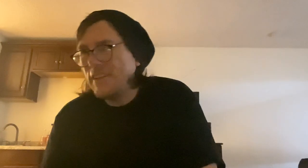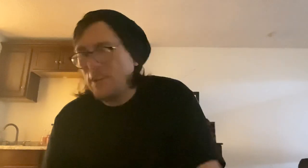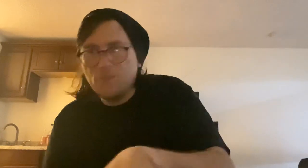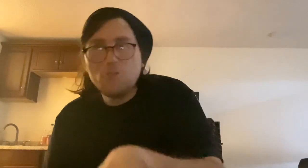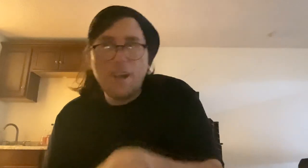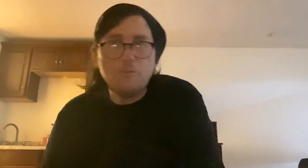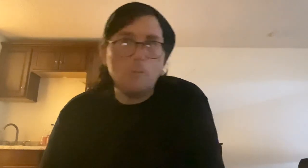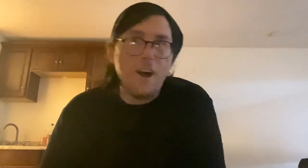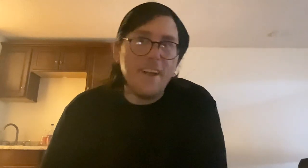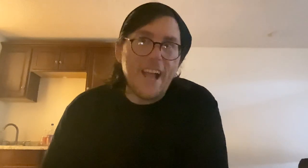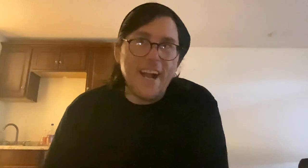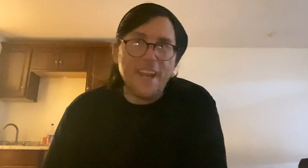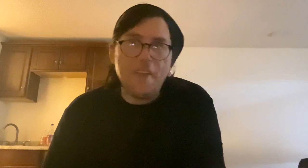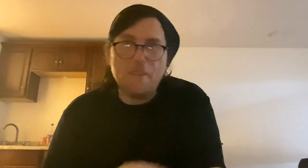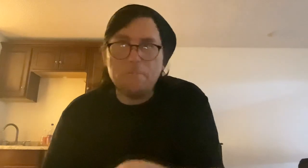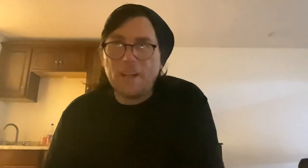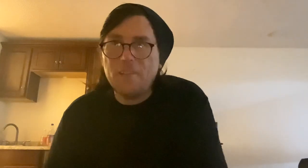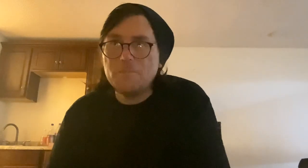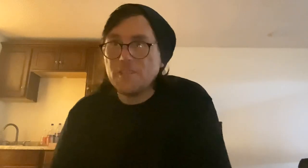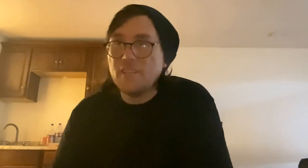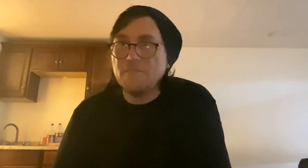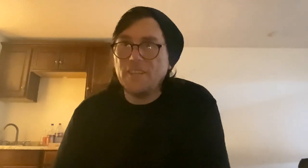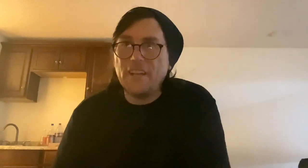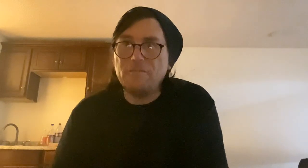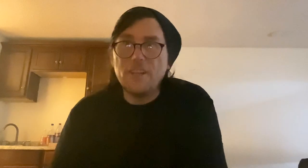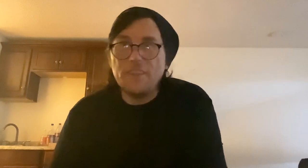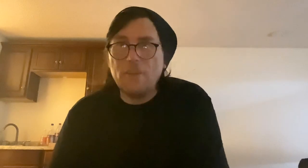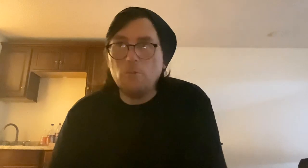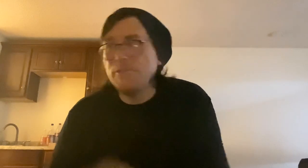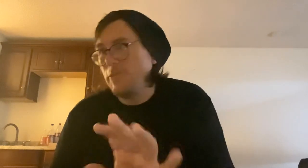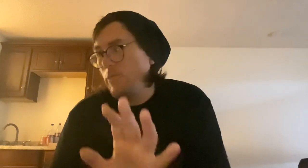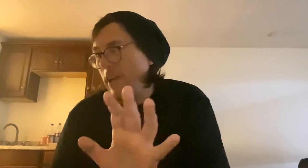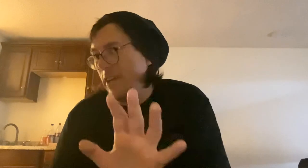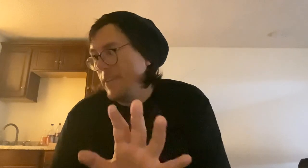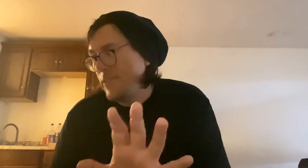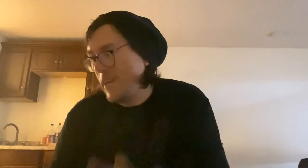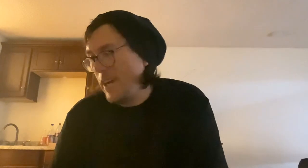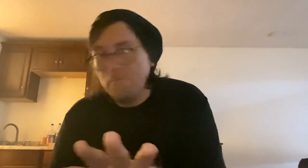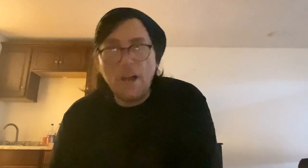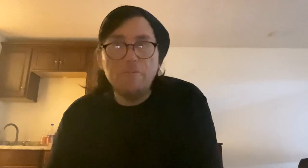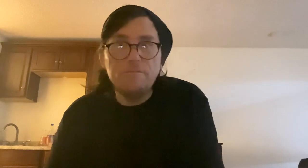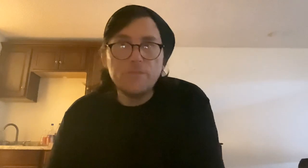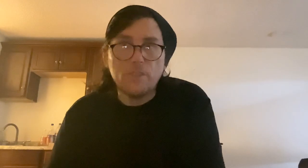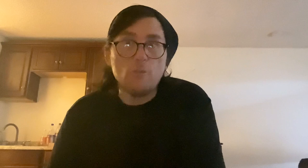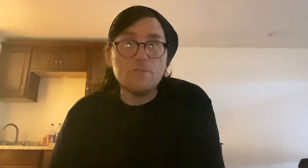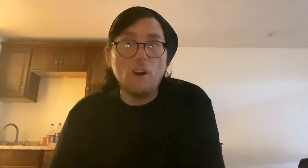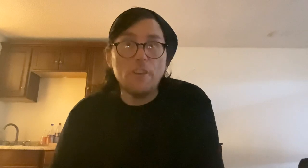You know, they'll try for a while, and if it becomes successful enough, they will do is the first volume.